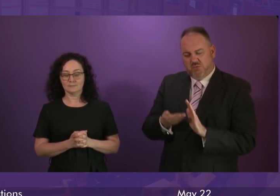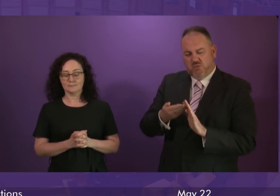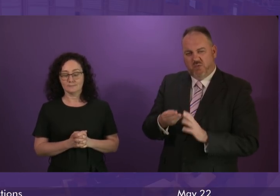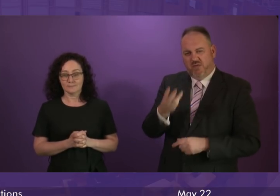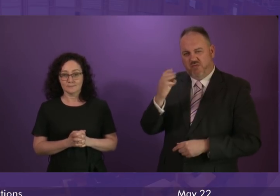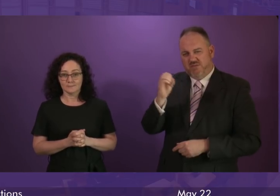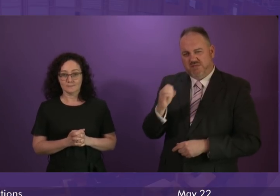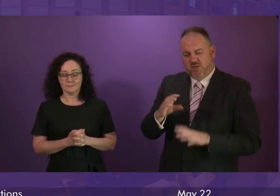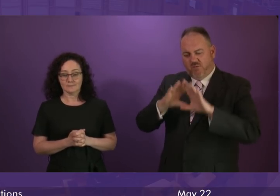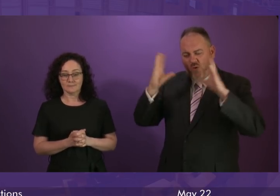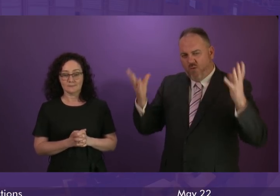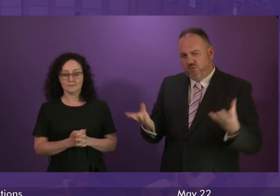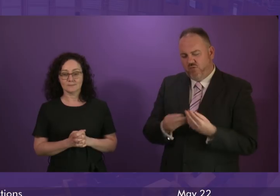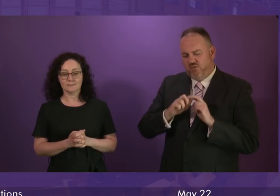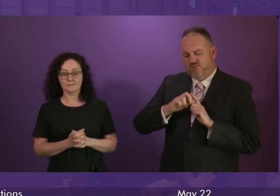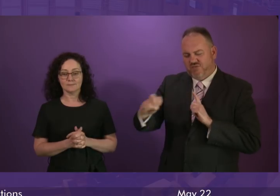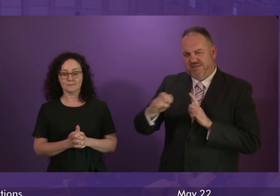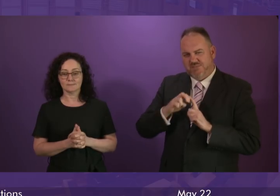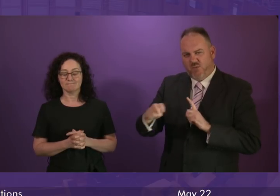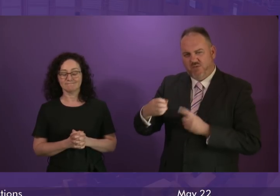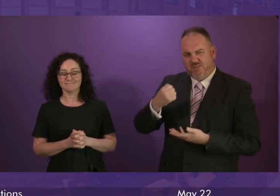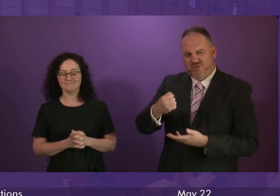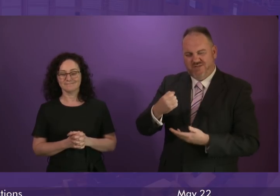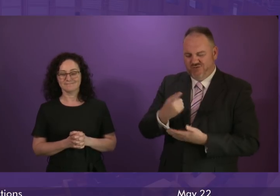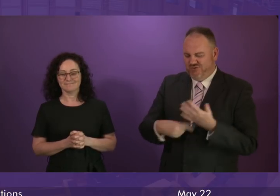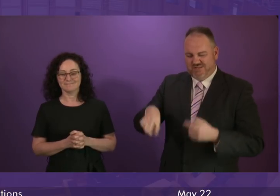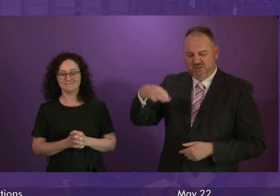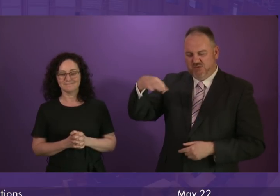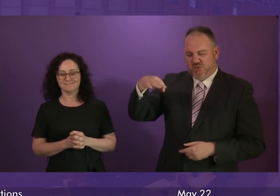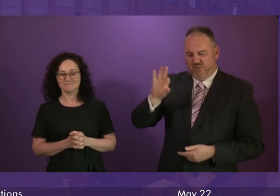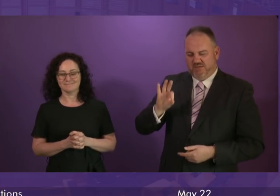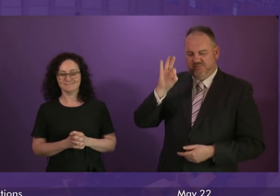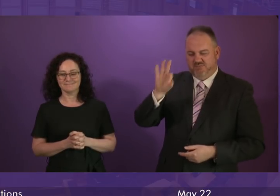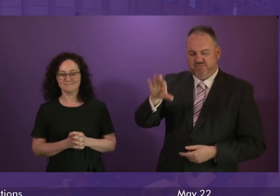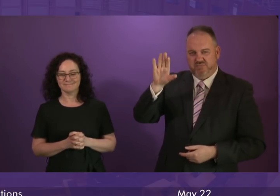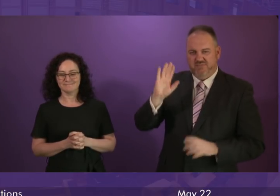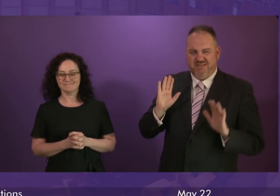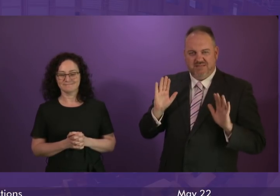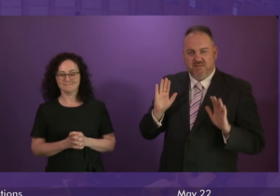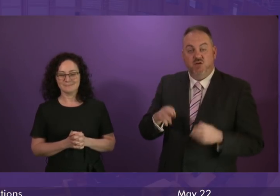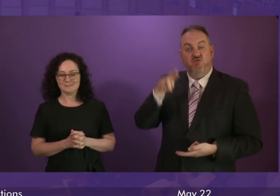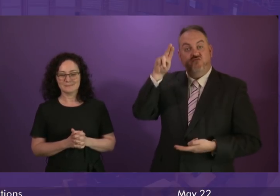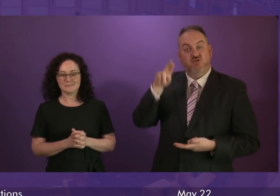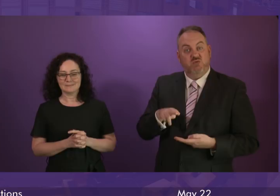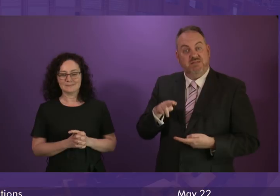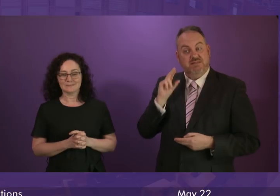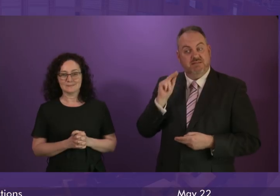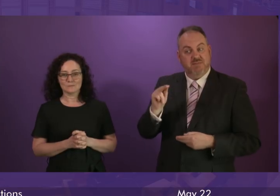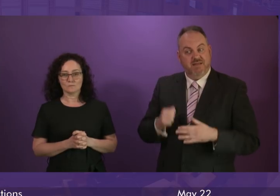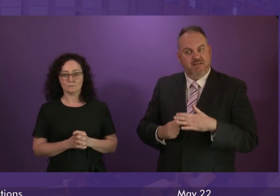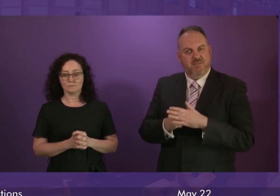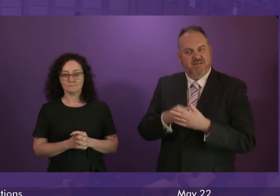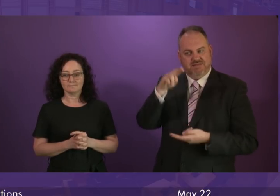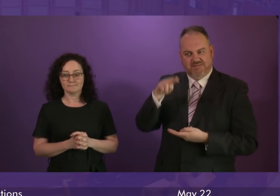of the transport budget. It is tokenistic. Reducing speed limits is one of the cheapest ways to make our roads